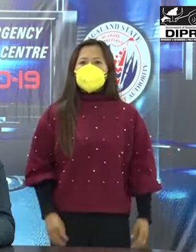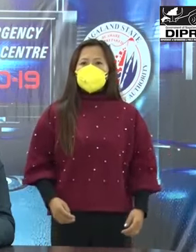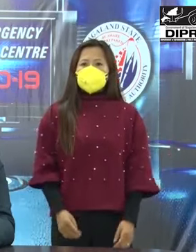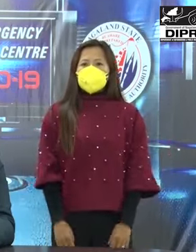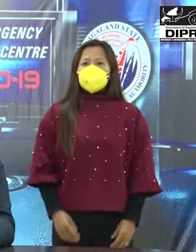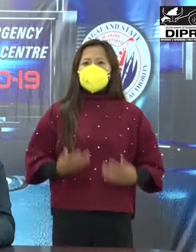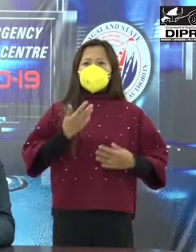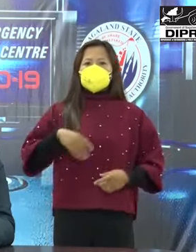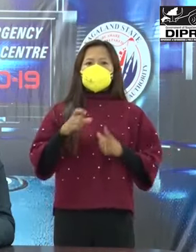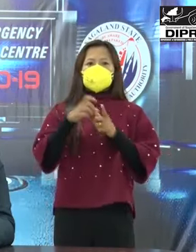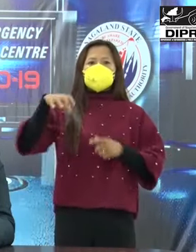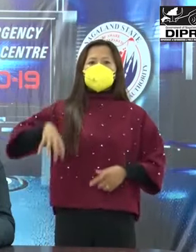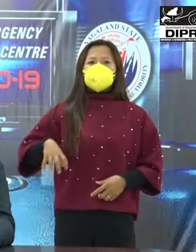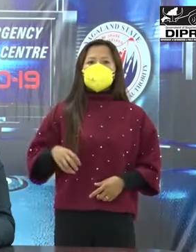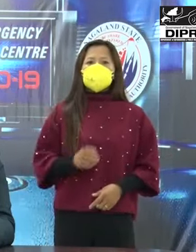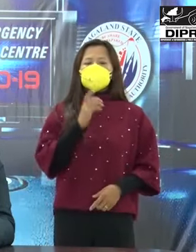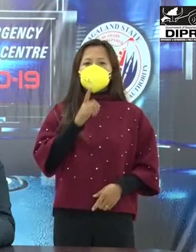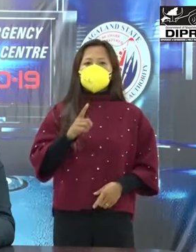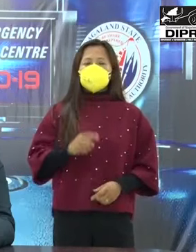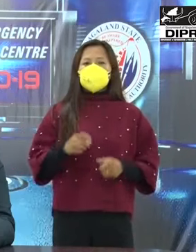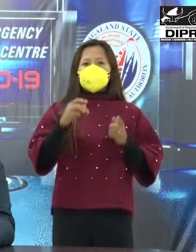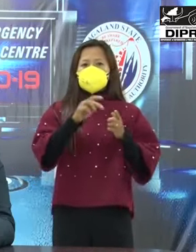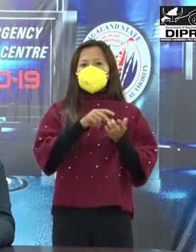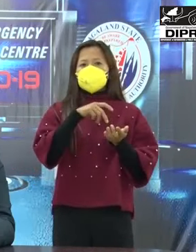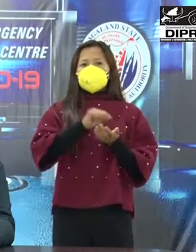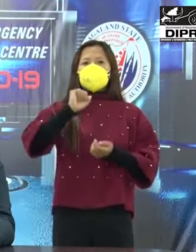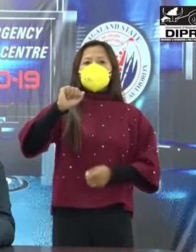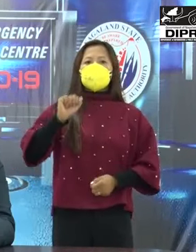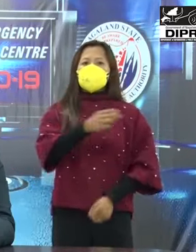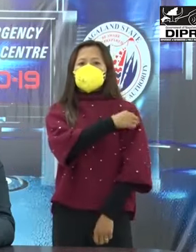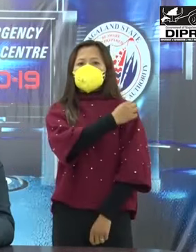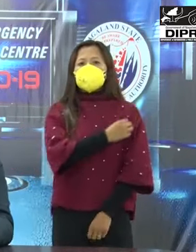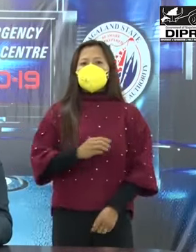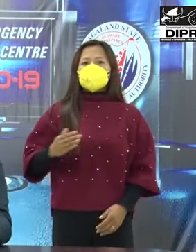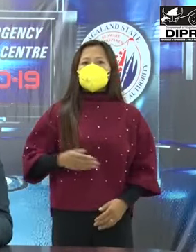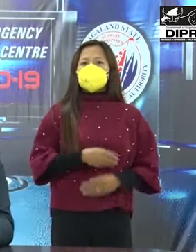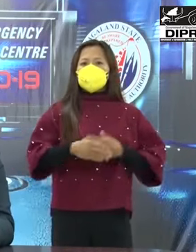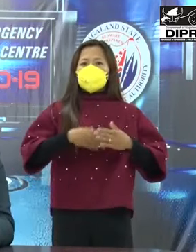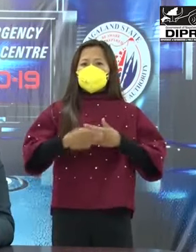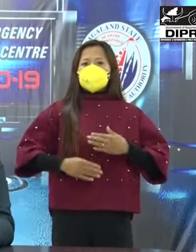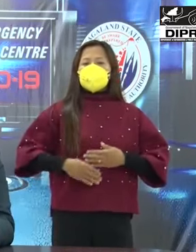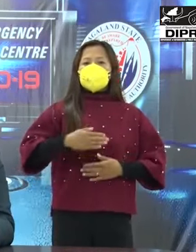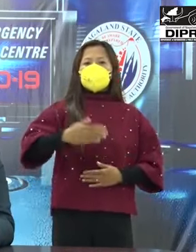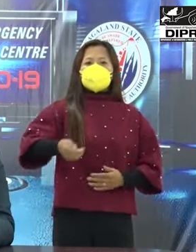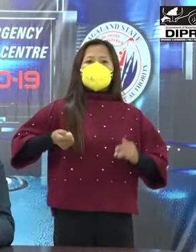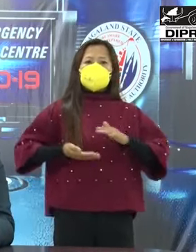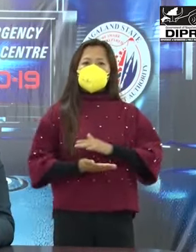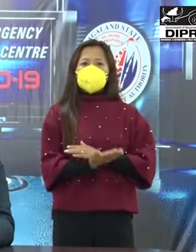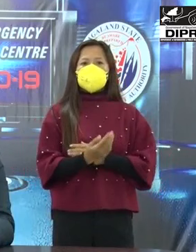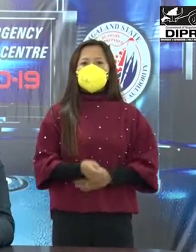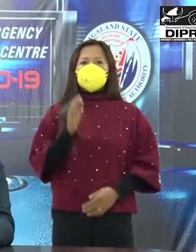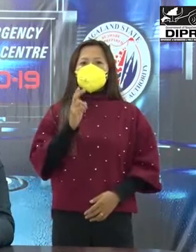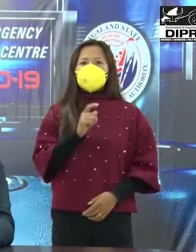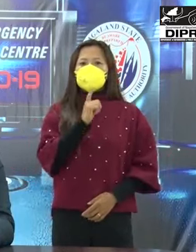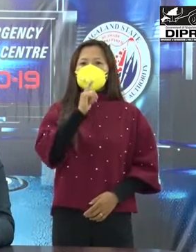I would like to inform that as regards the assistance in the form of cash grant to any